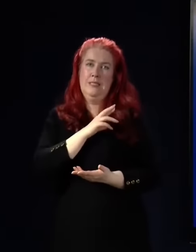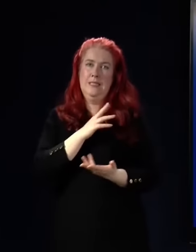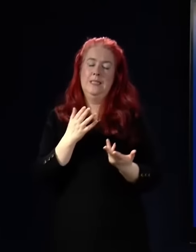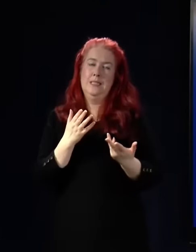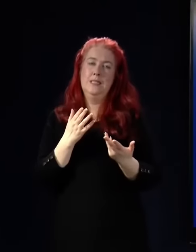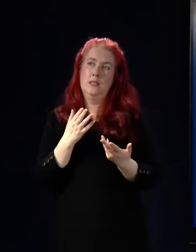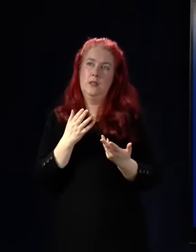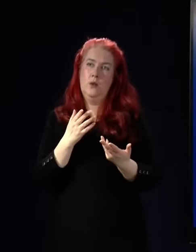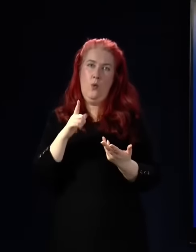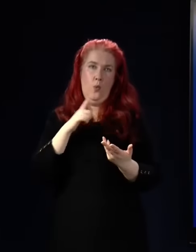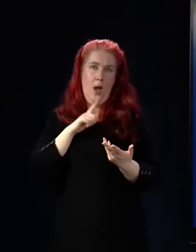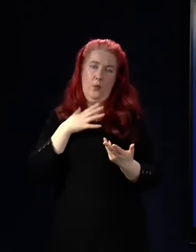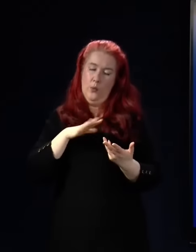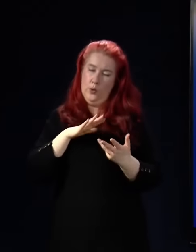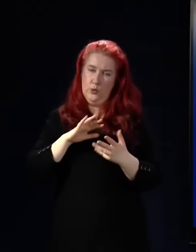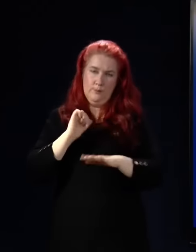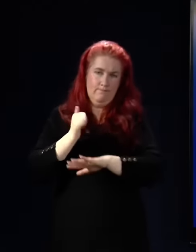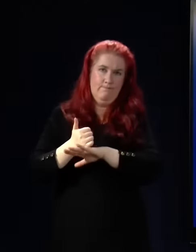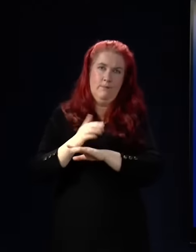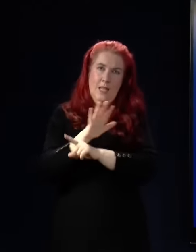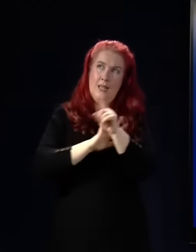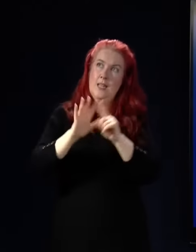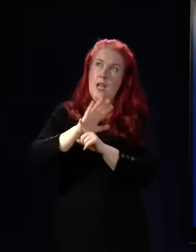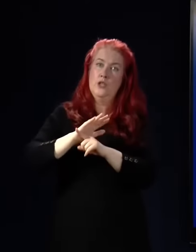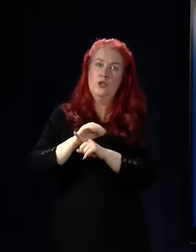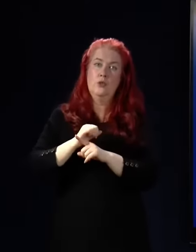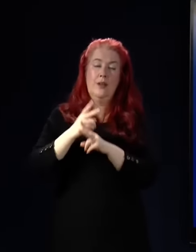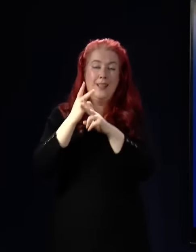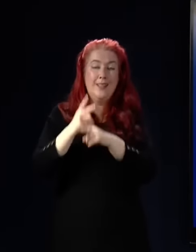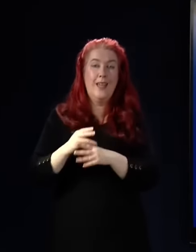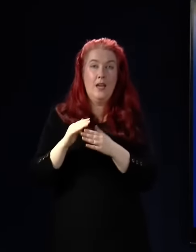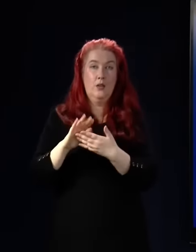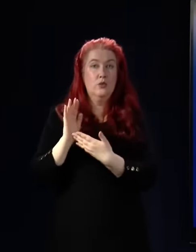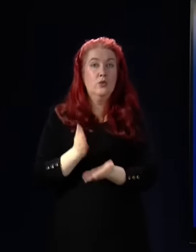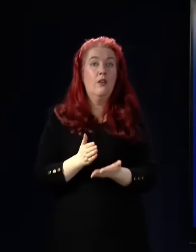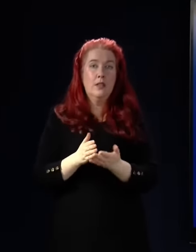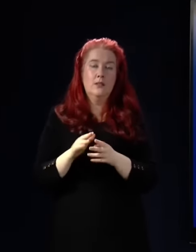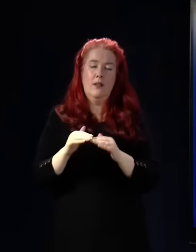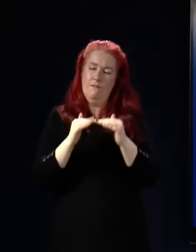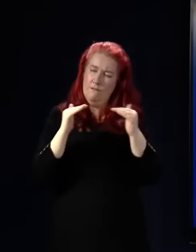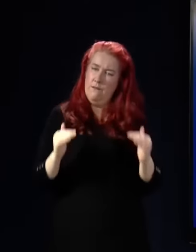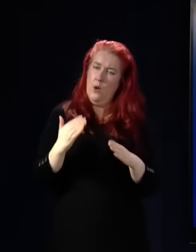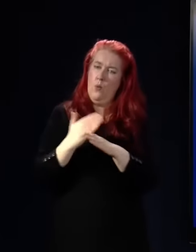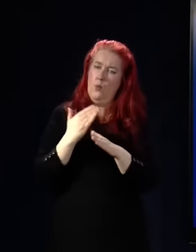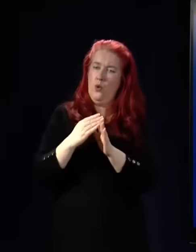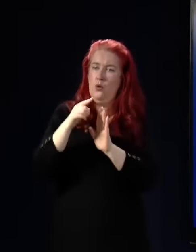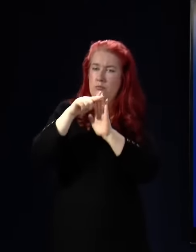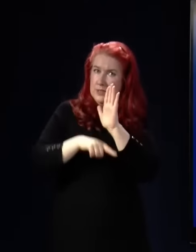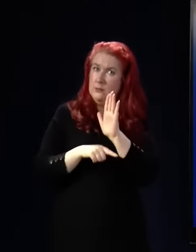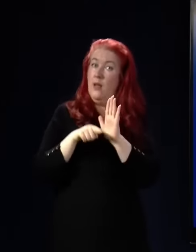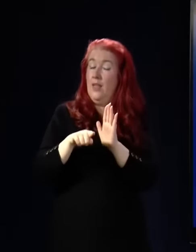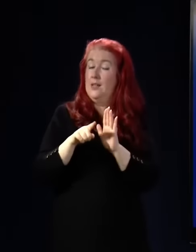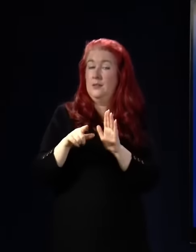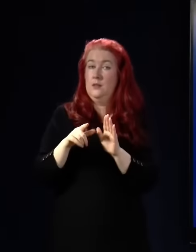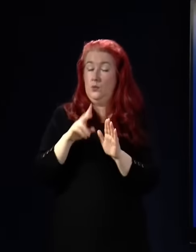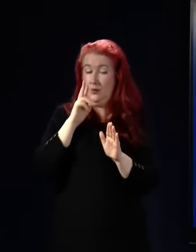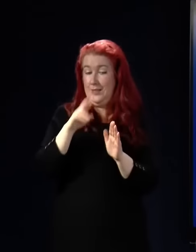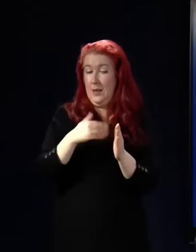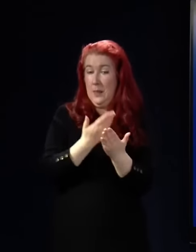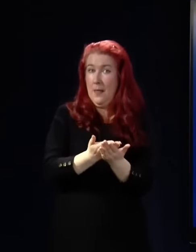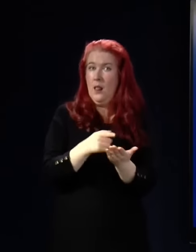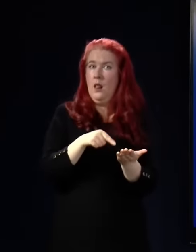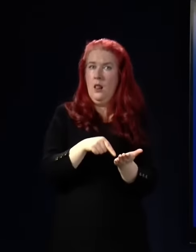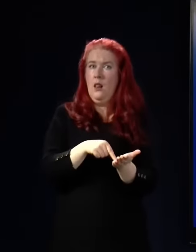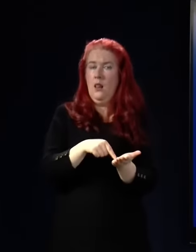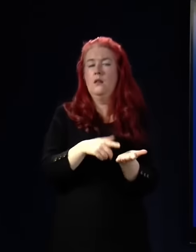of the reasons driving the National Care Service, fair work principles are at the heart of that. You can see that in the National Care Service bill, sectoral bargaining